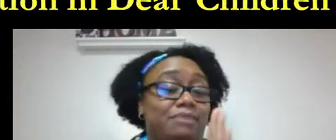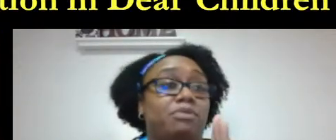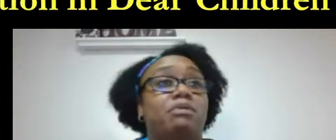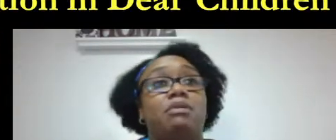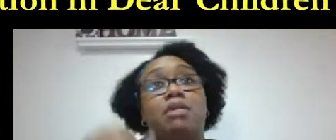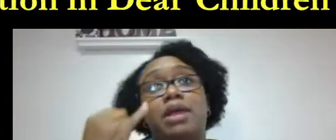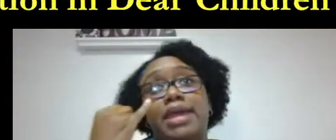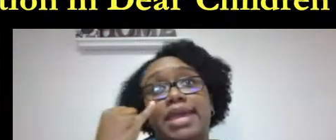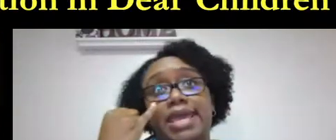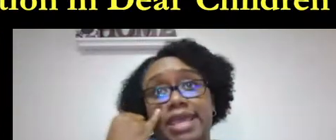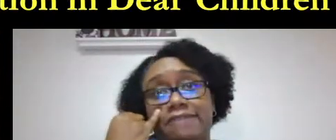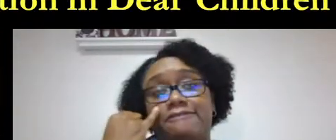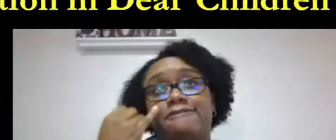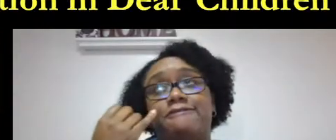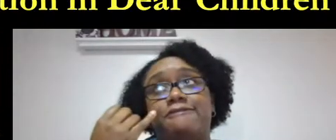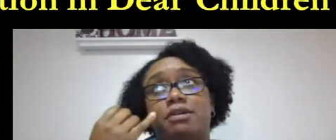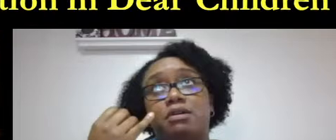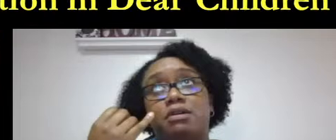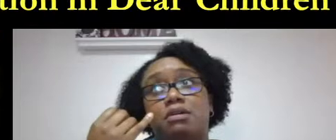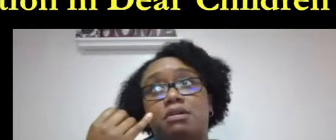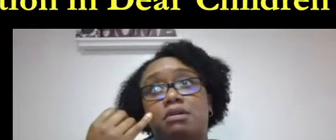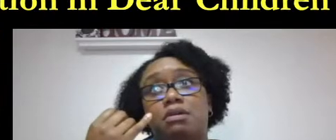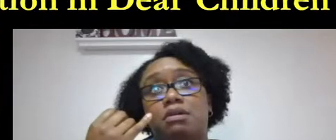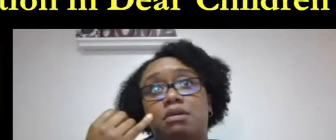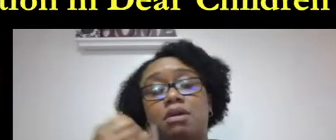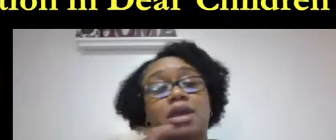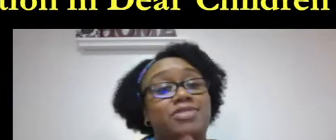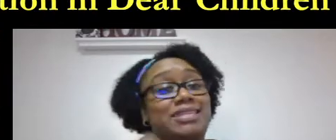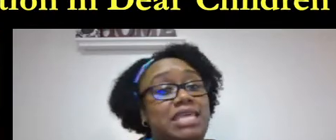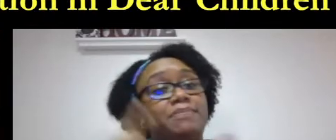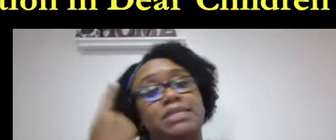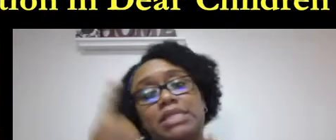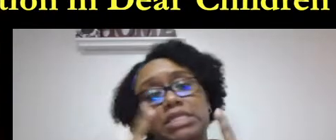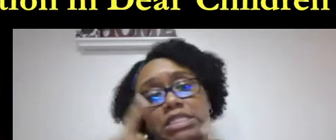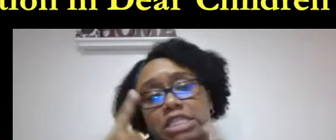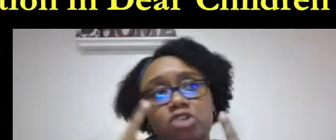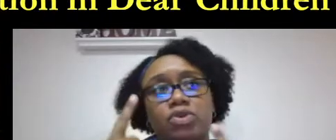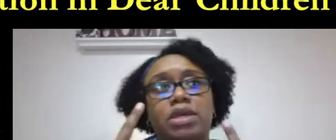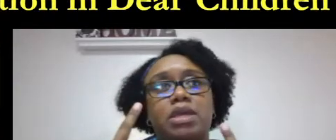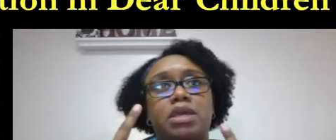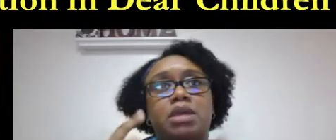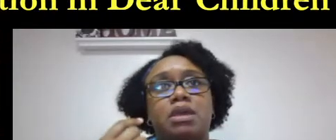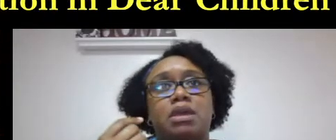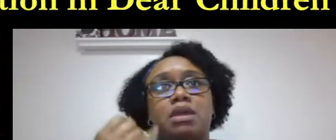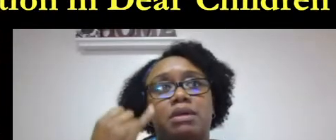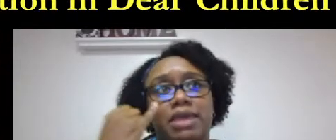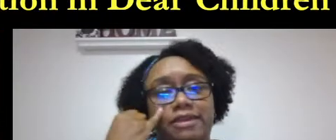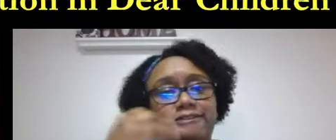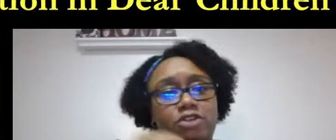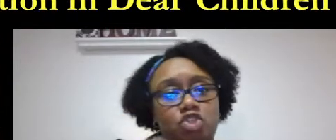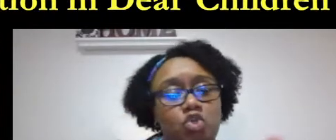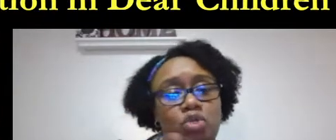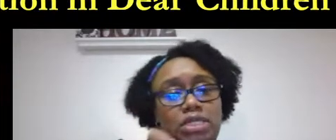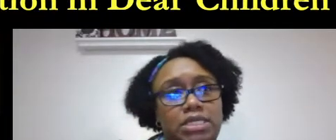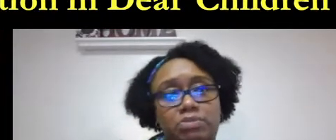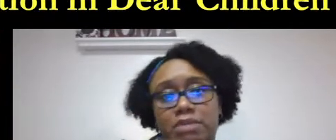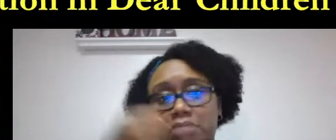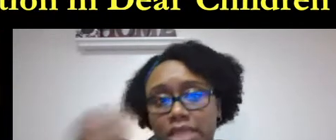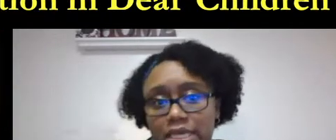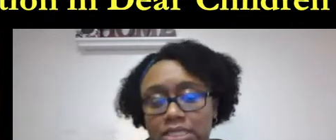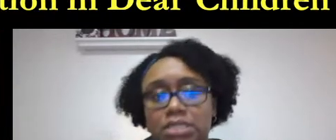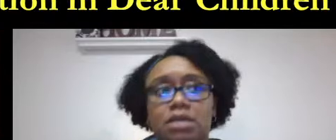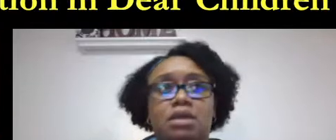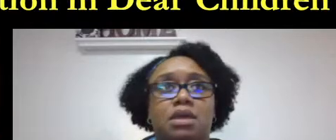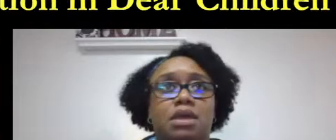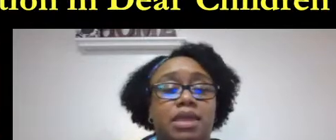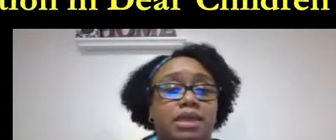and i know that audiologists are extremely guilty of doing just that say for example